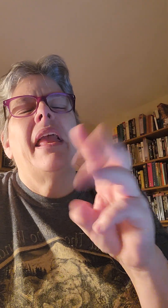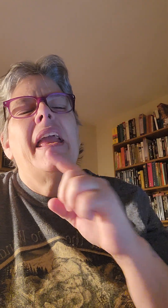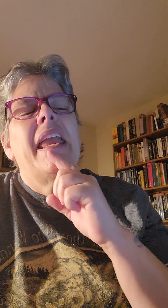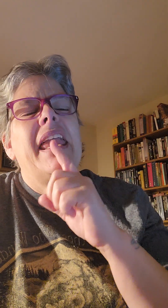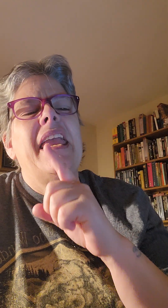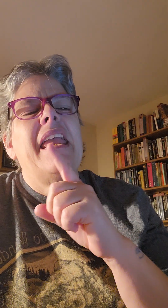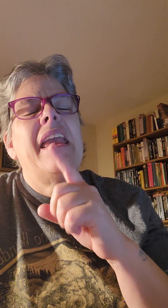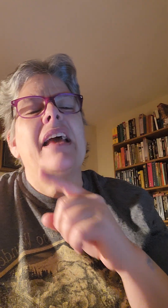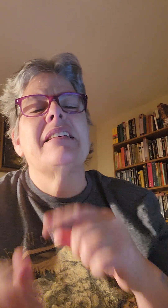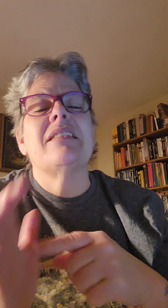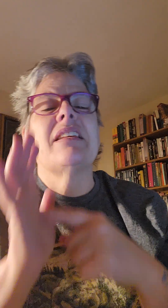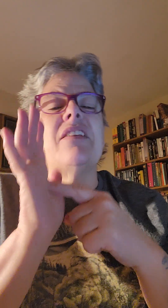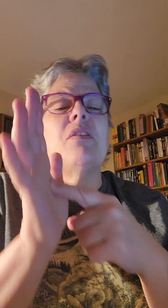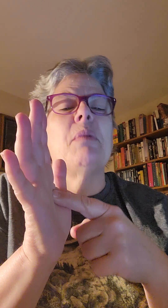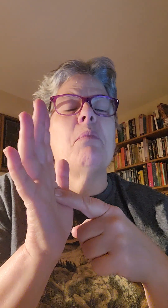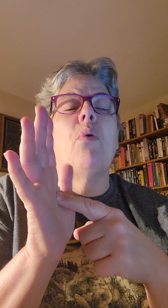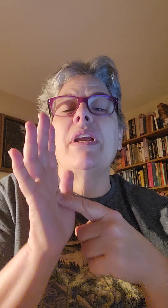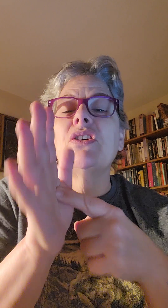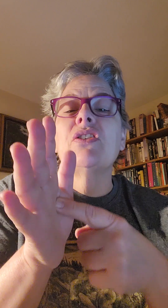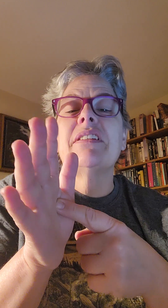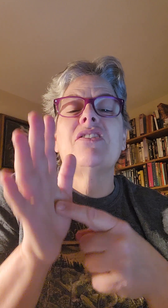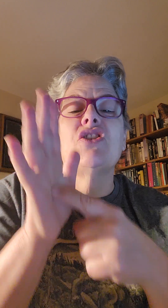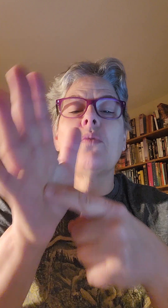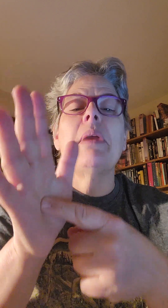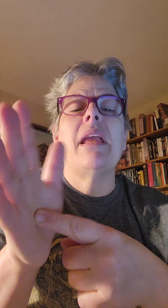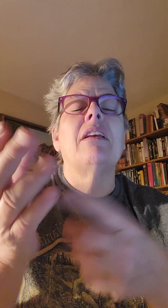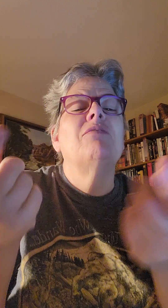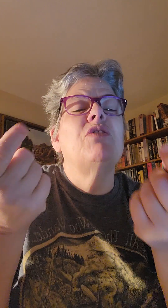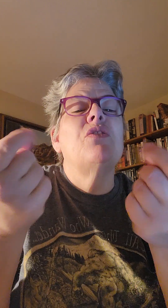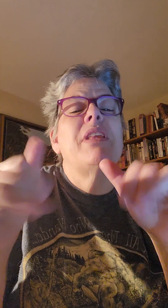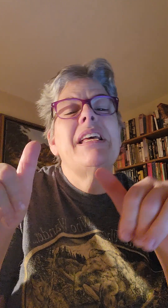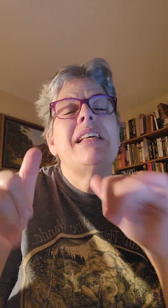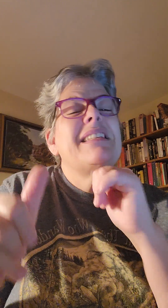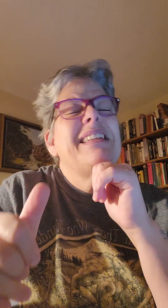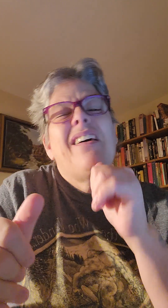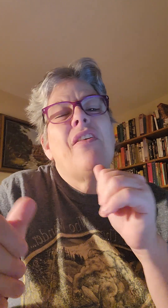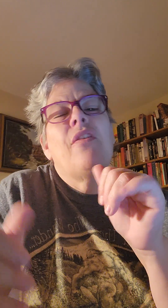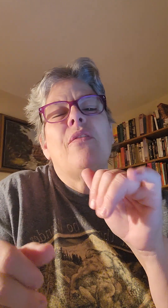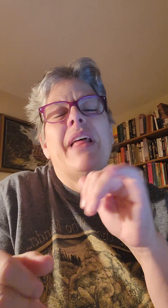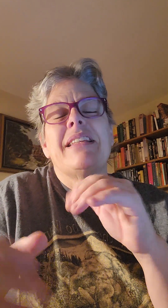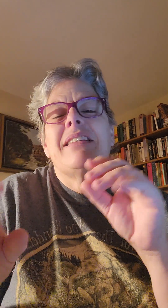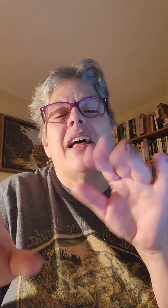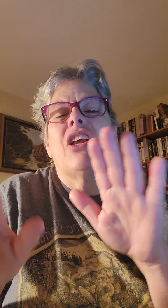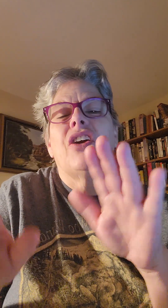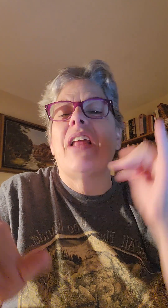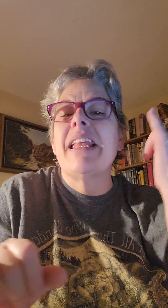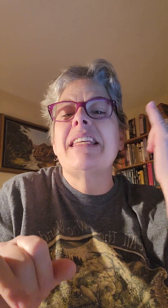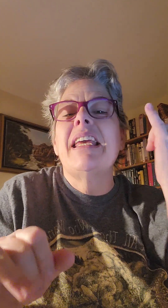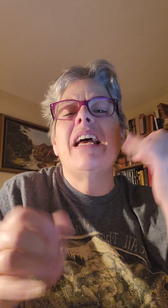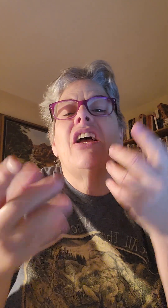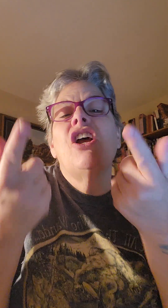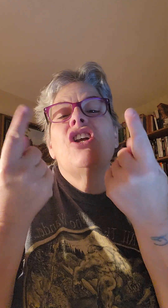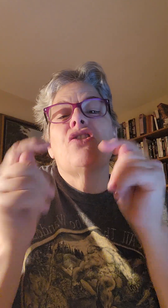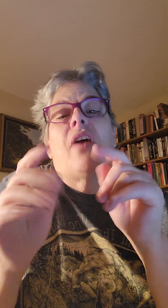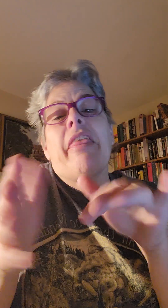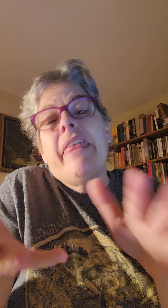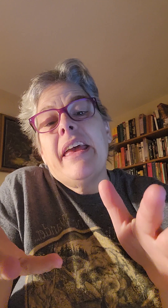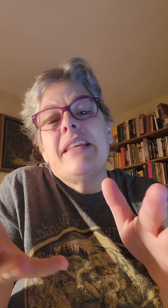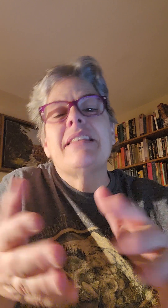He has given me pointers, shown me, do this. No, that's not a good idea. Try this.